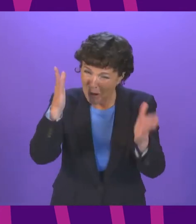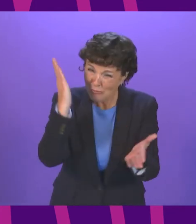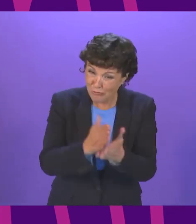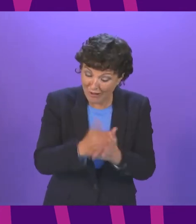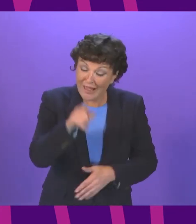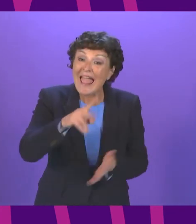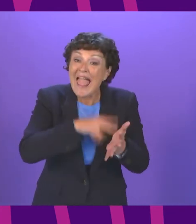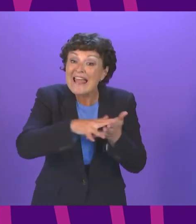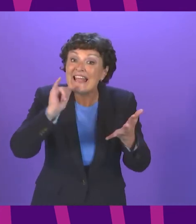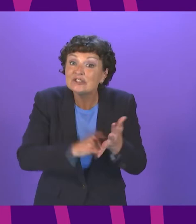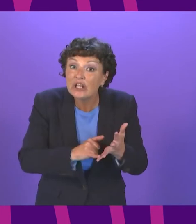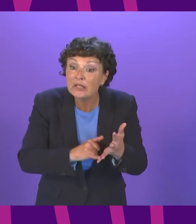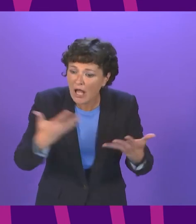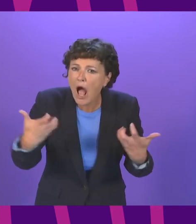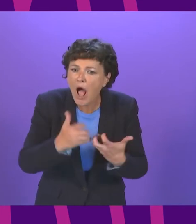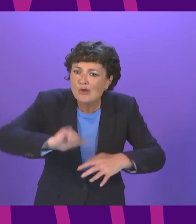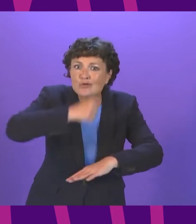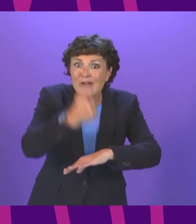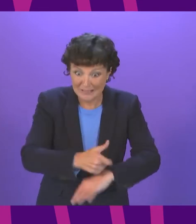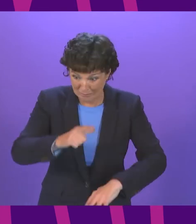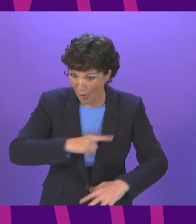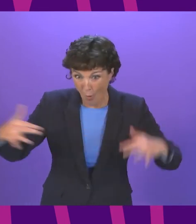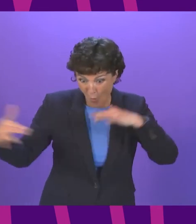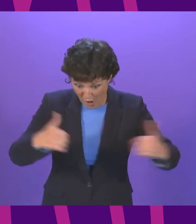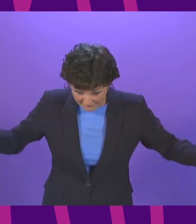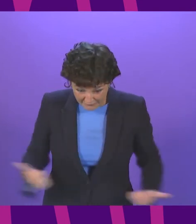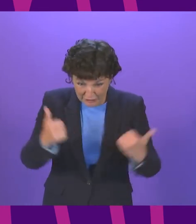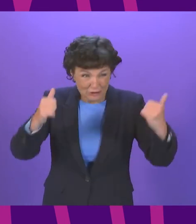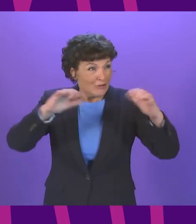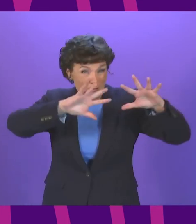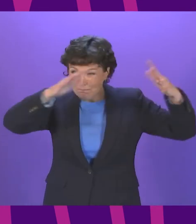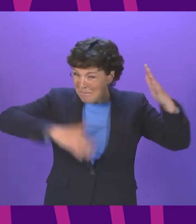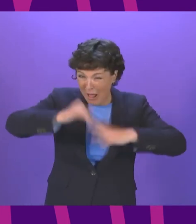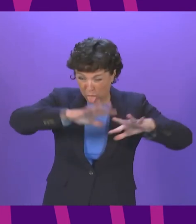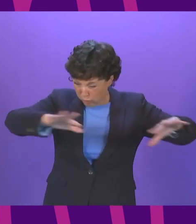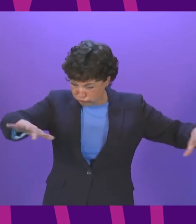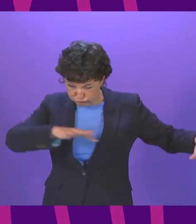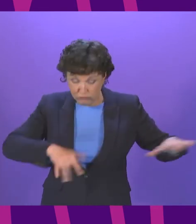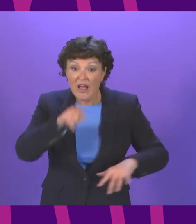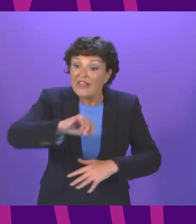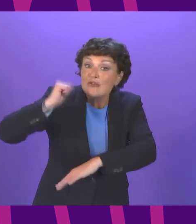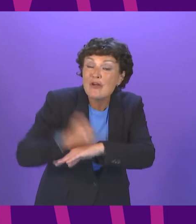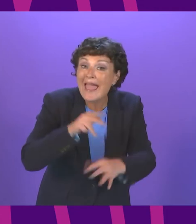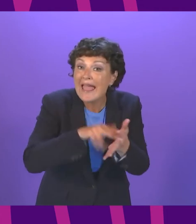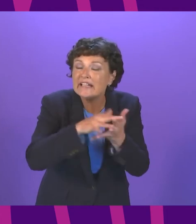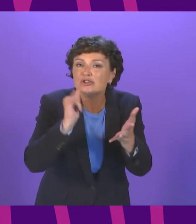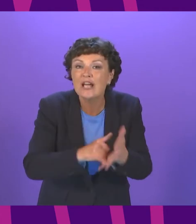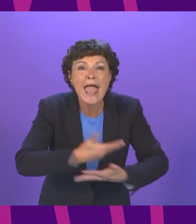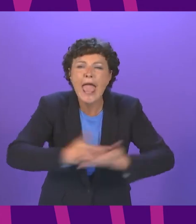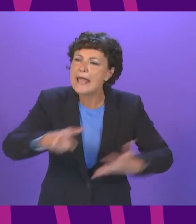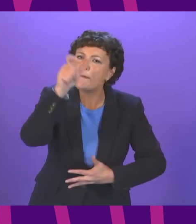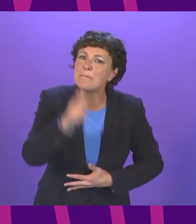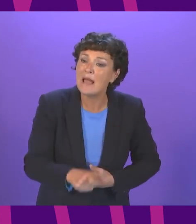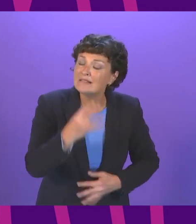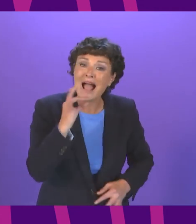poverty of war it answered a need for treatment that was free at the point of delivery it has established a template for socialised medicine